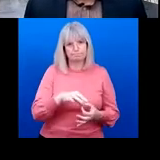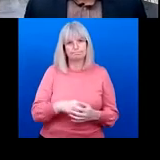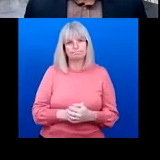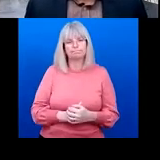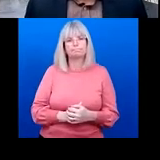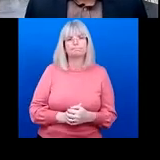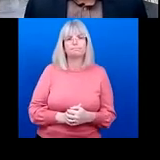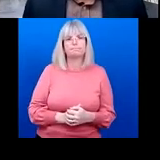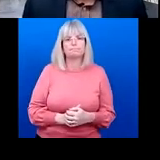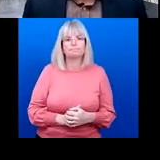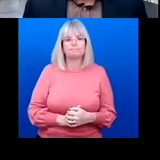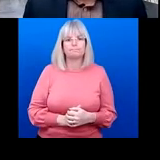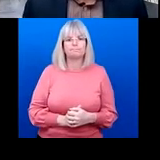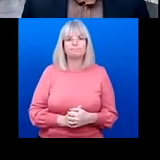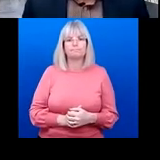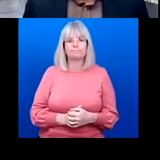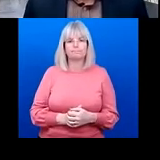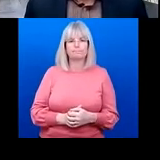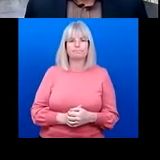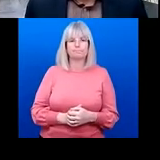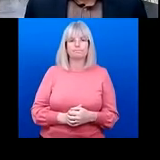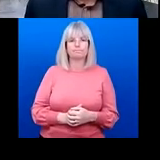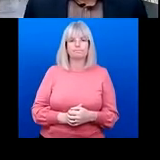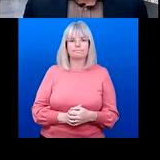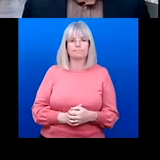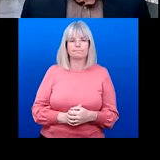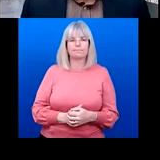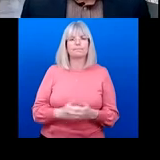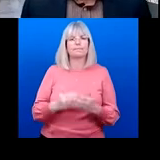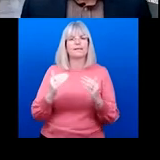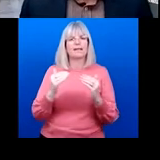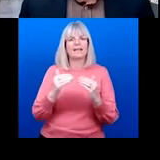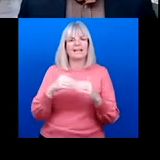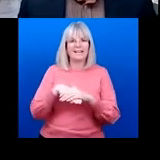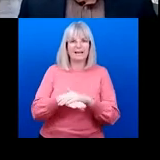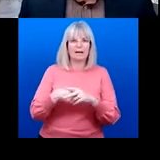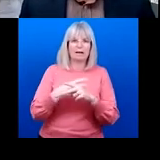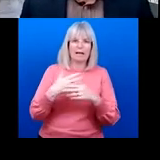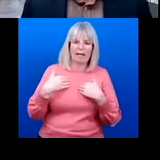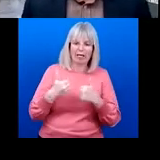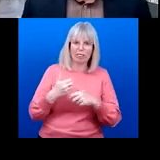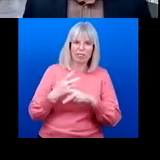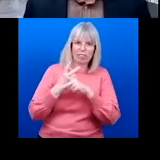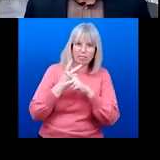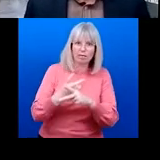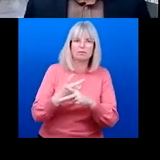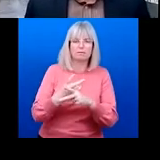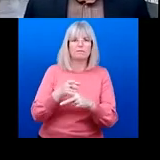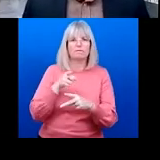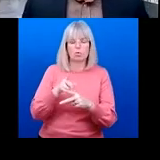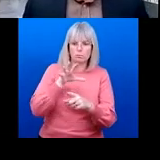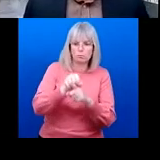recognition of the importance of health promotion and prevention in the context of eye care and in particular refractive error and myopia.